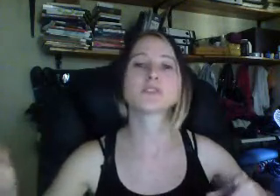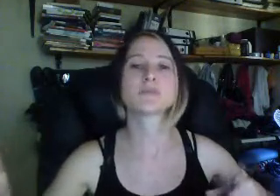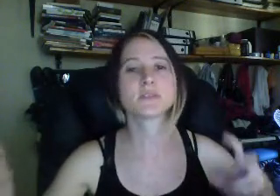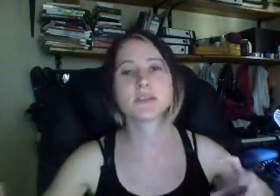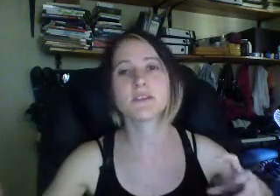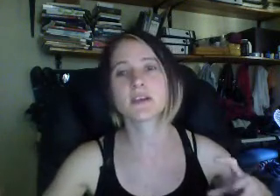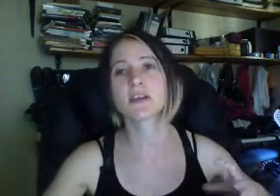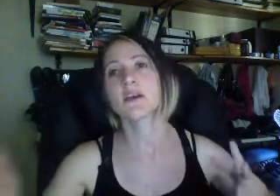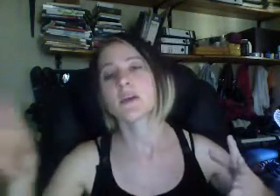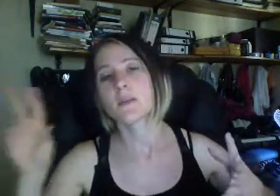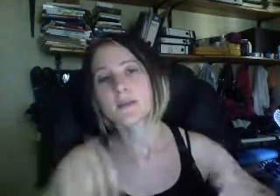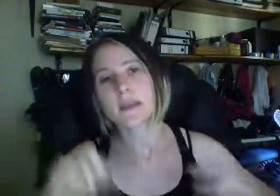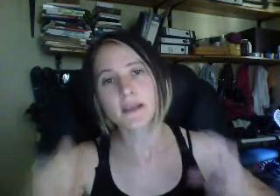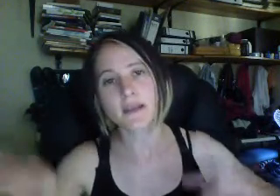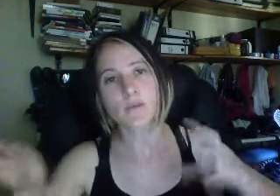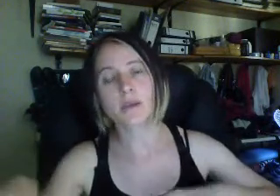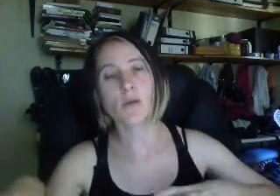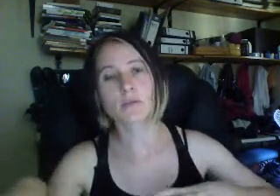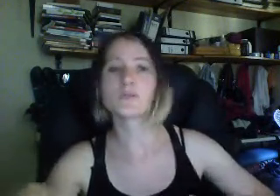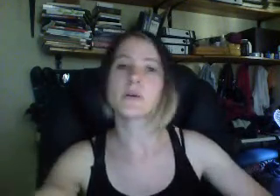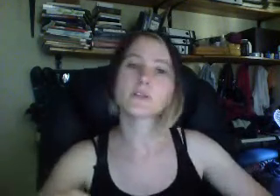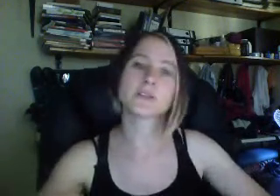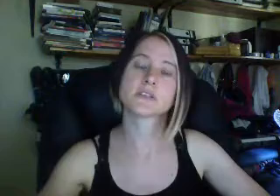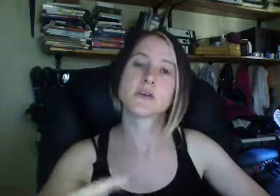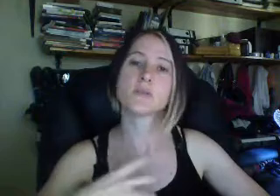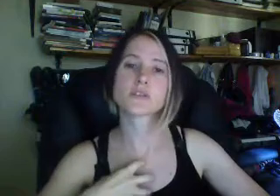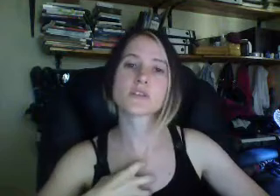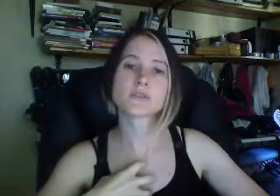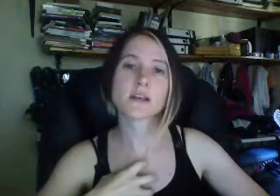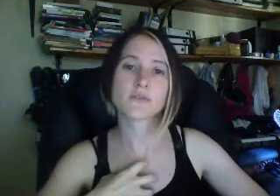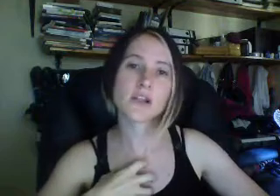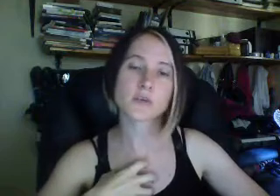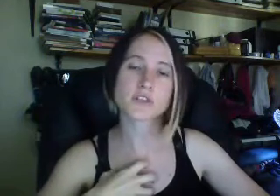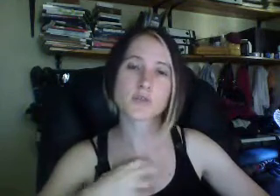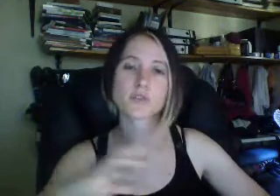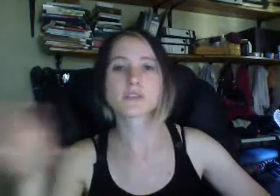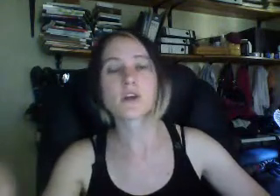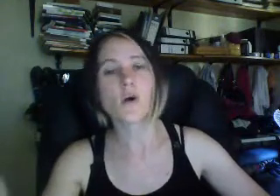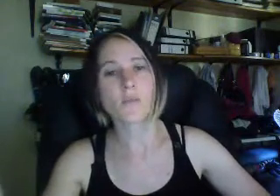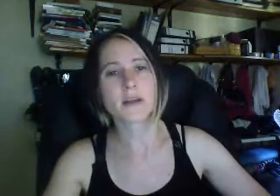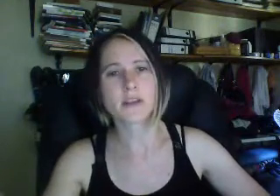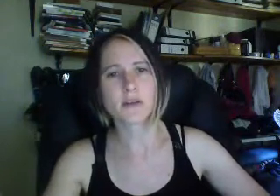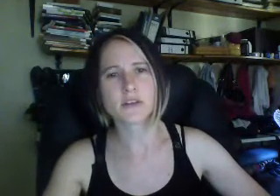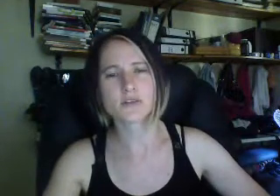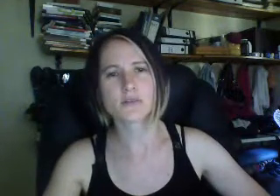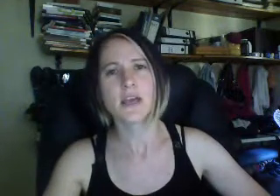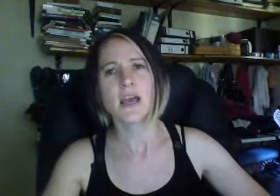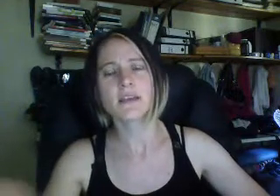person perceiving that they can get what they want, whether it's personal self-value experiences or monetary issues. And